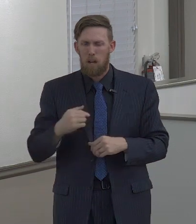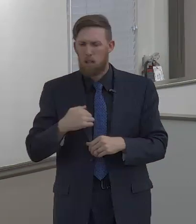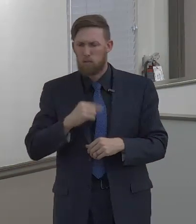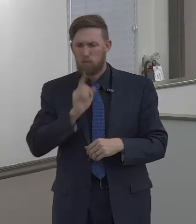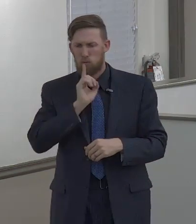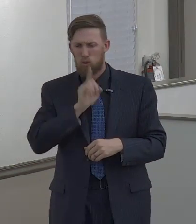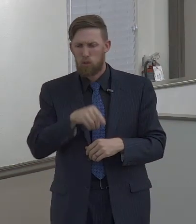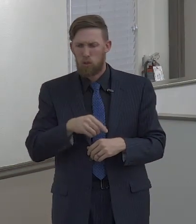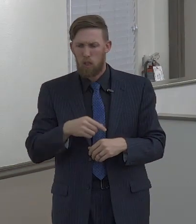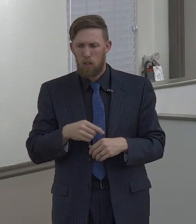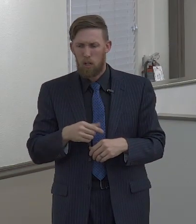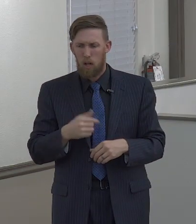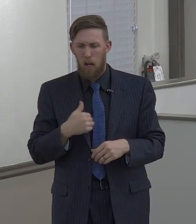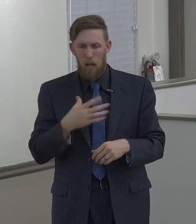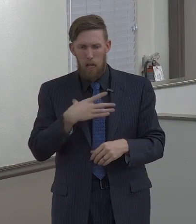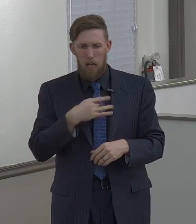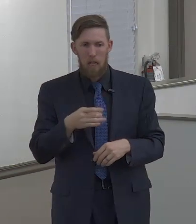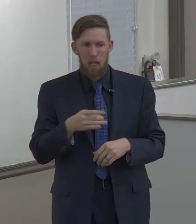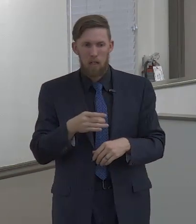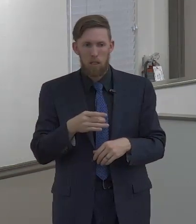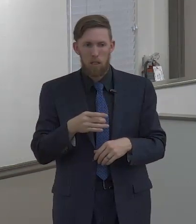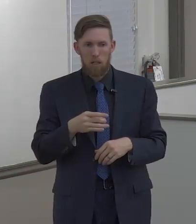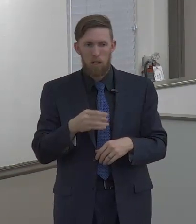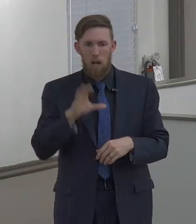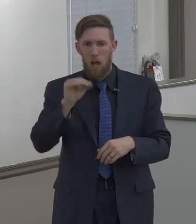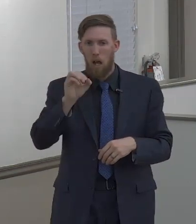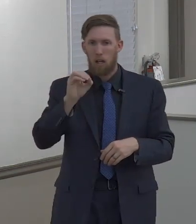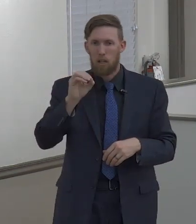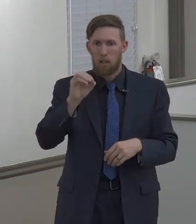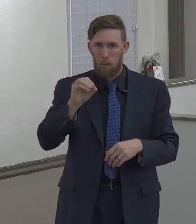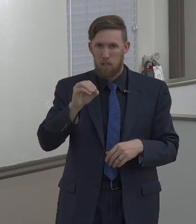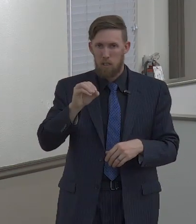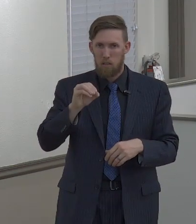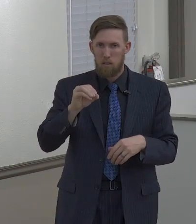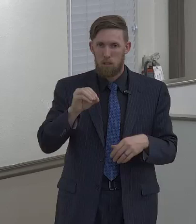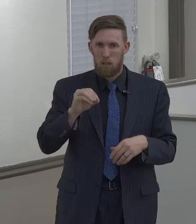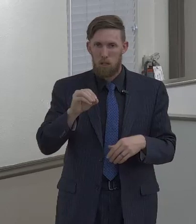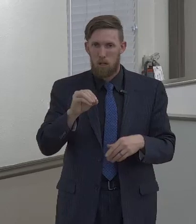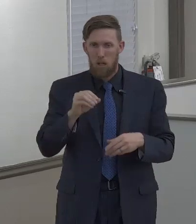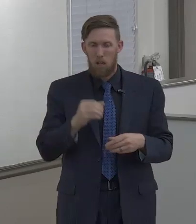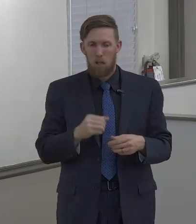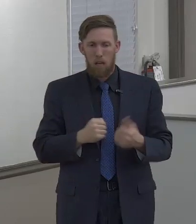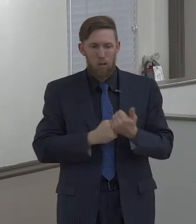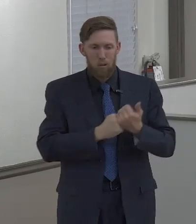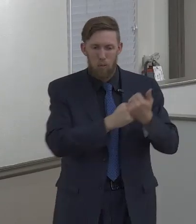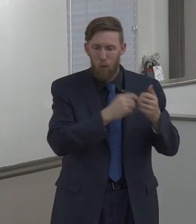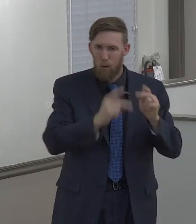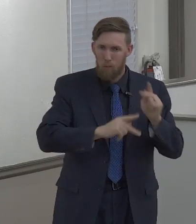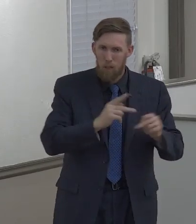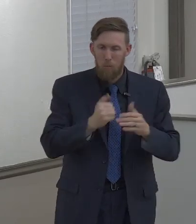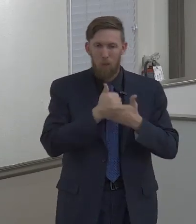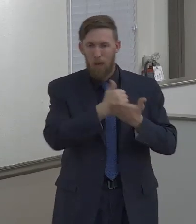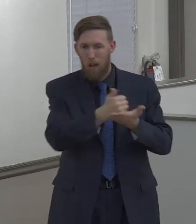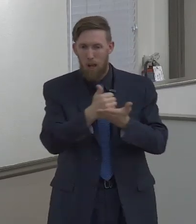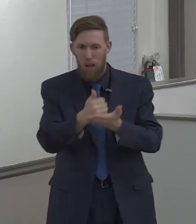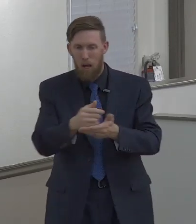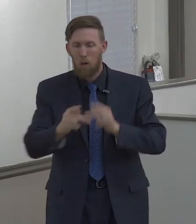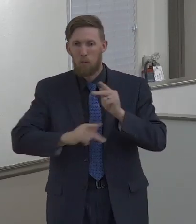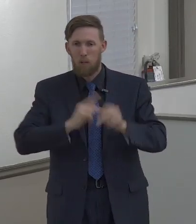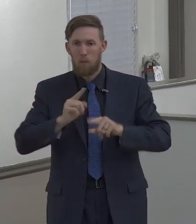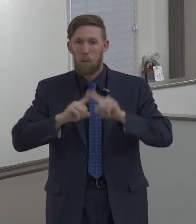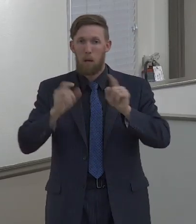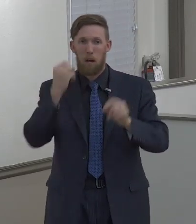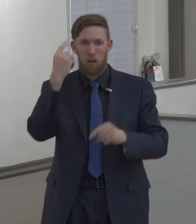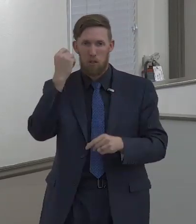organizations that are doing good things for people. But one must understand that God